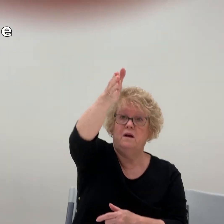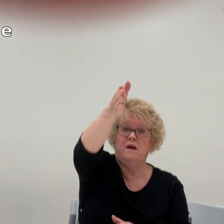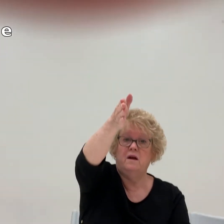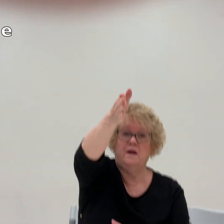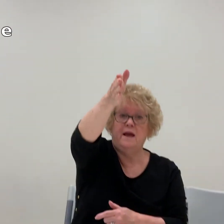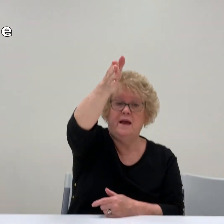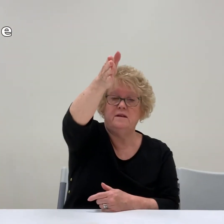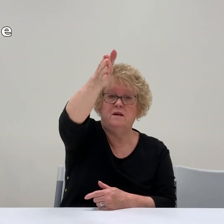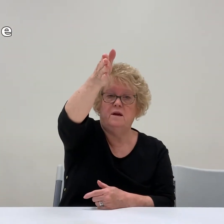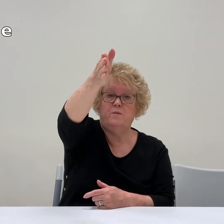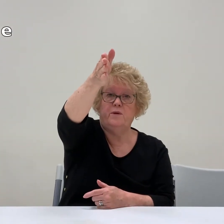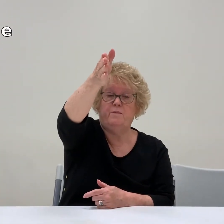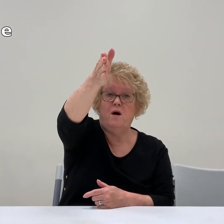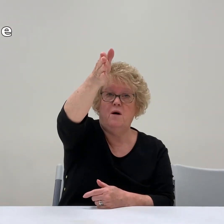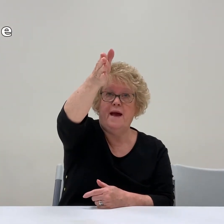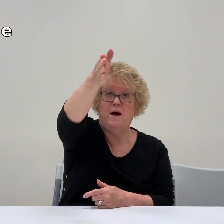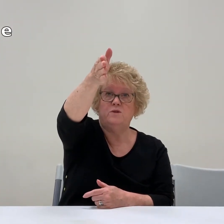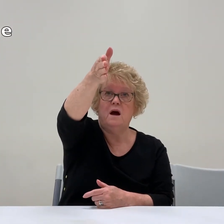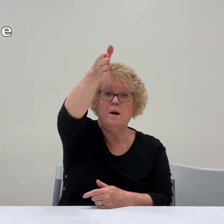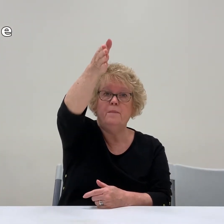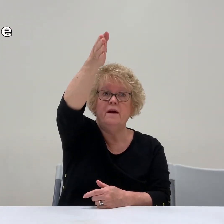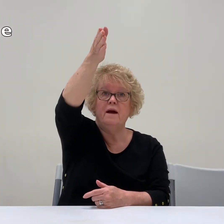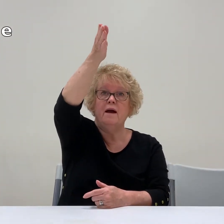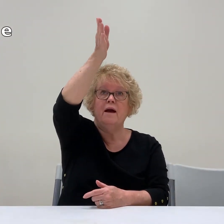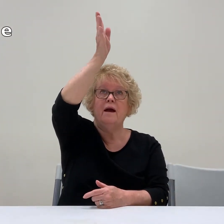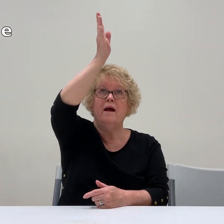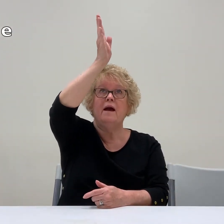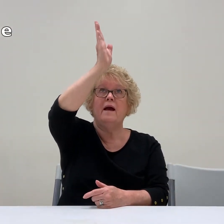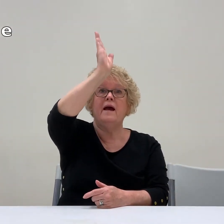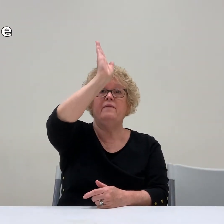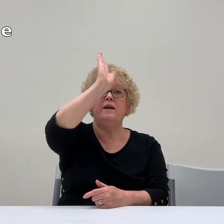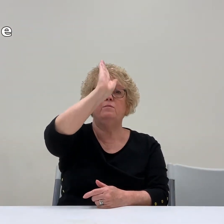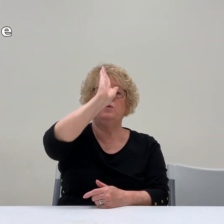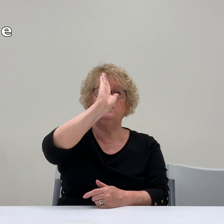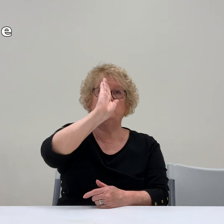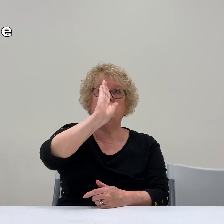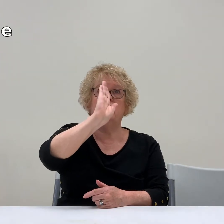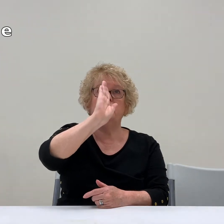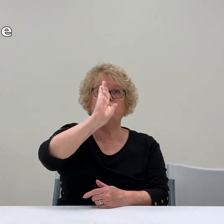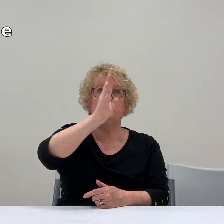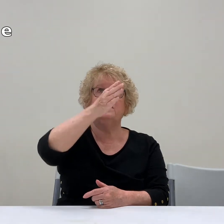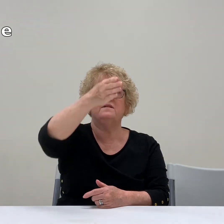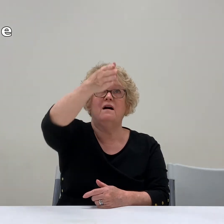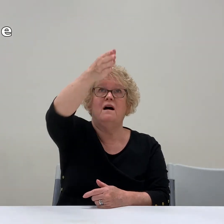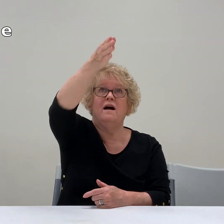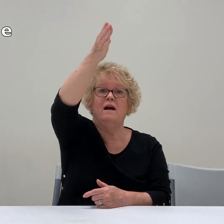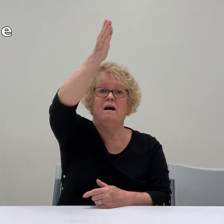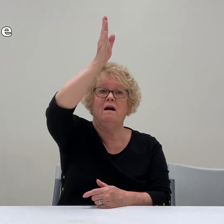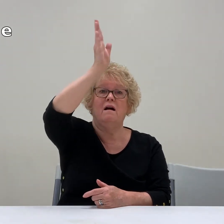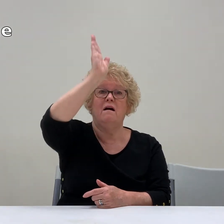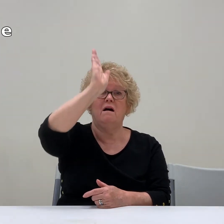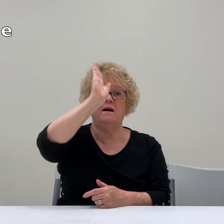hand with palm out, and then it moves up toward the sky. God.